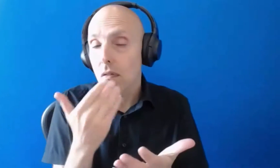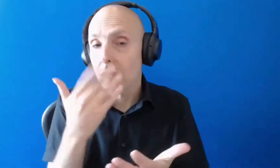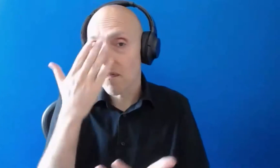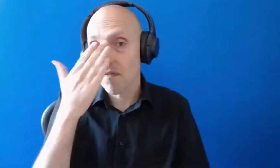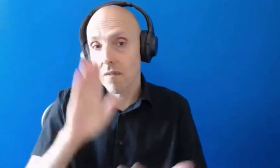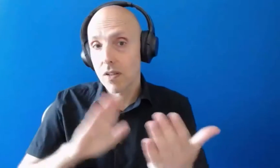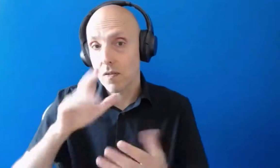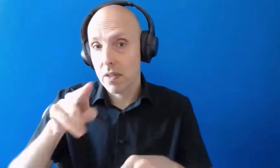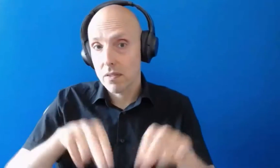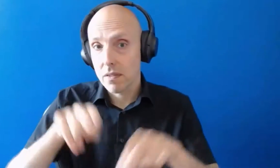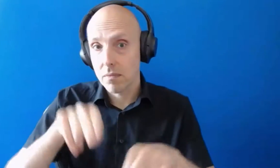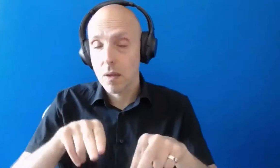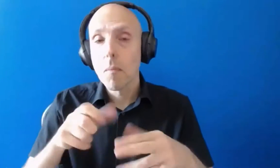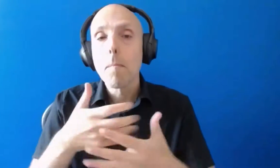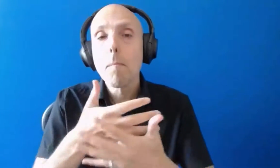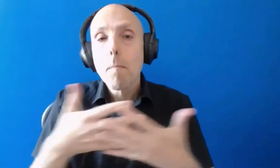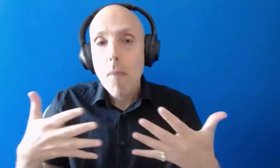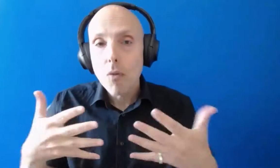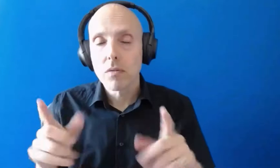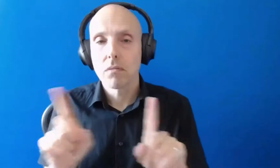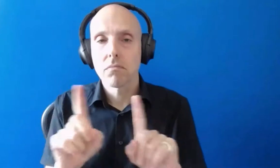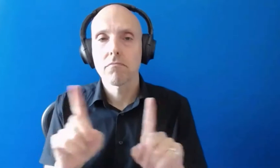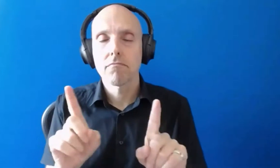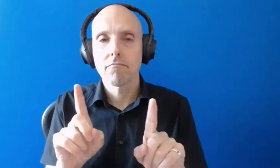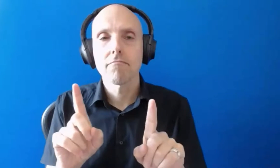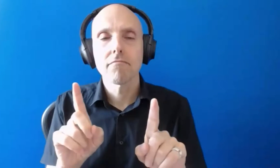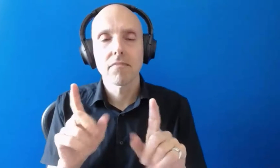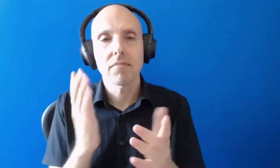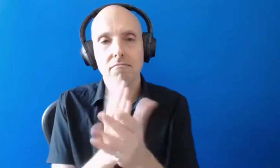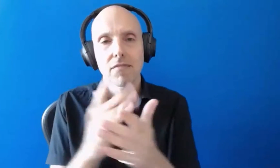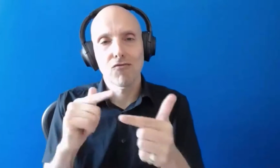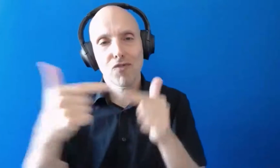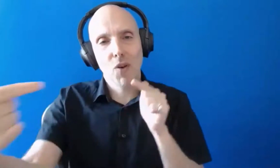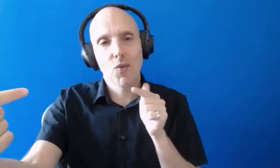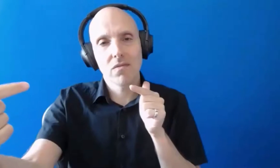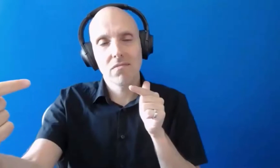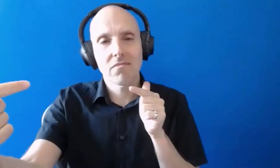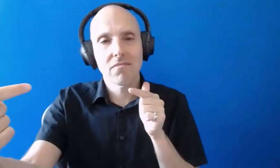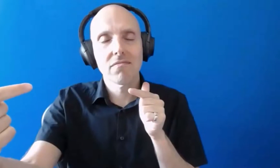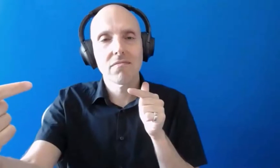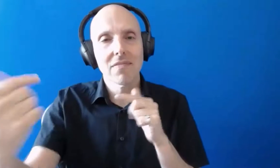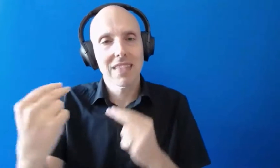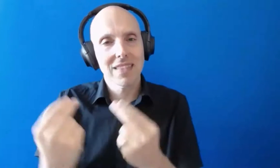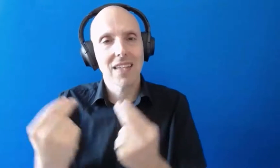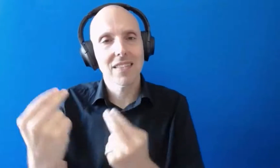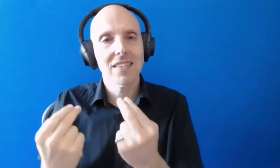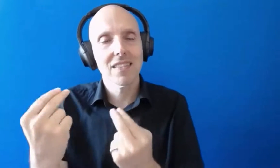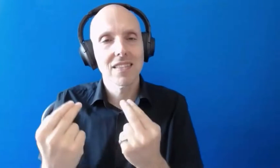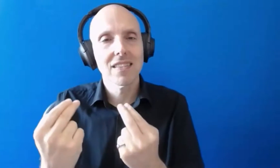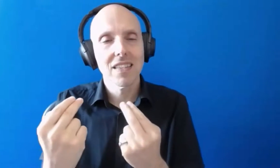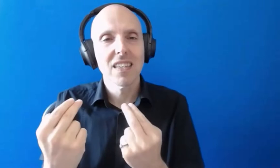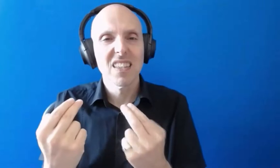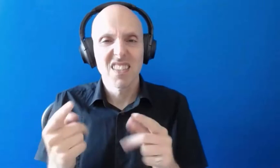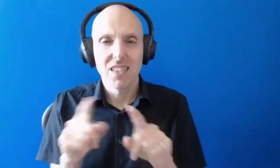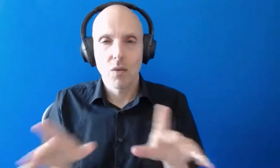at the moment the majority of them are um being conducted remotely via via video call such as um a facility like we're